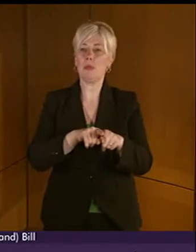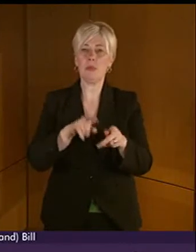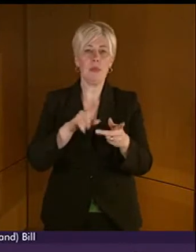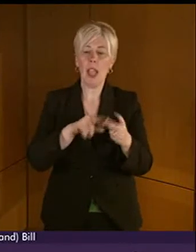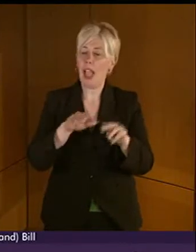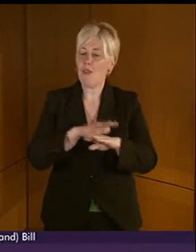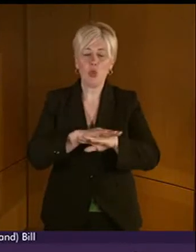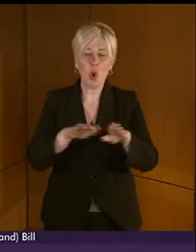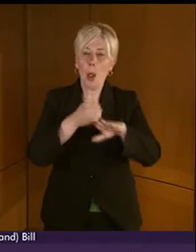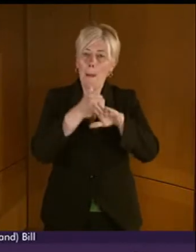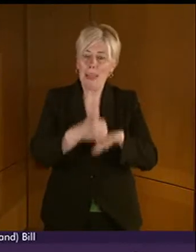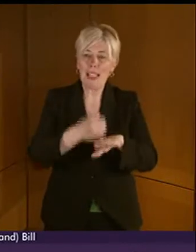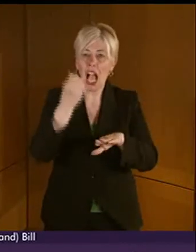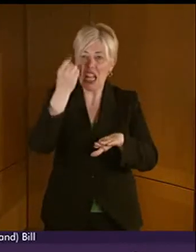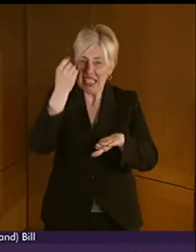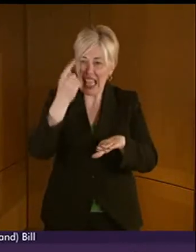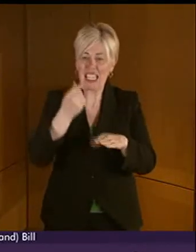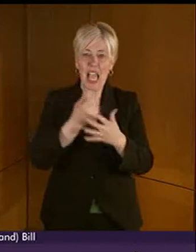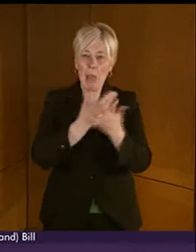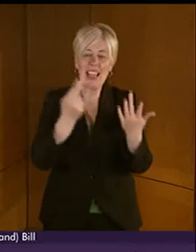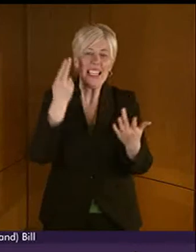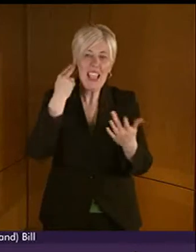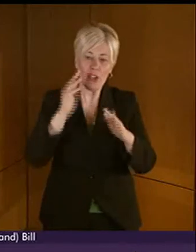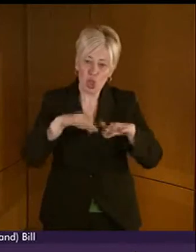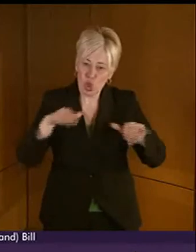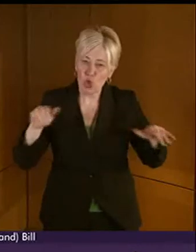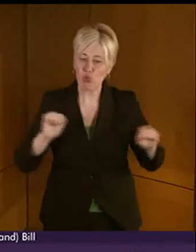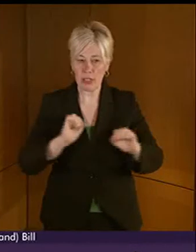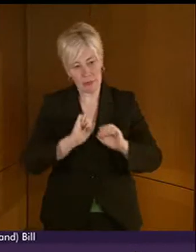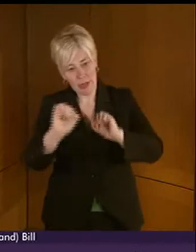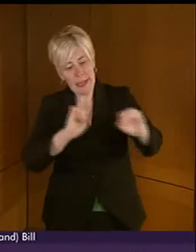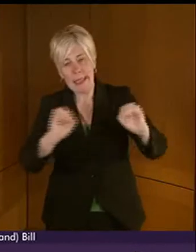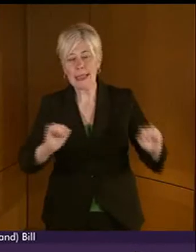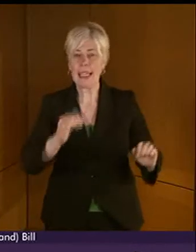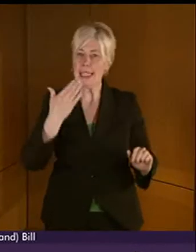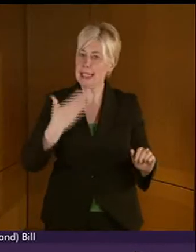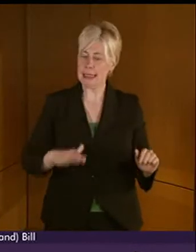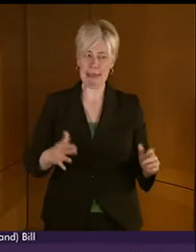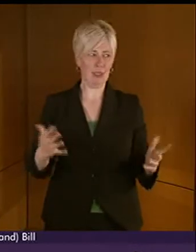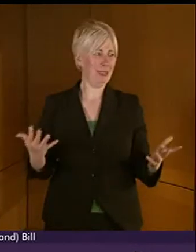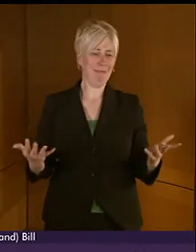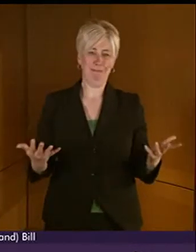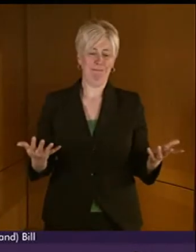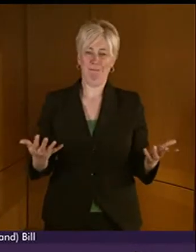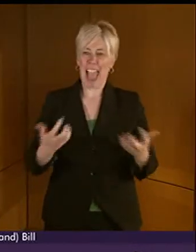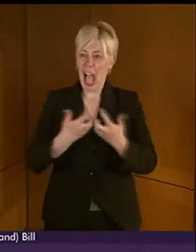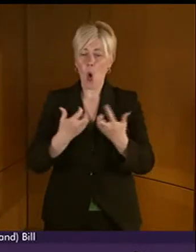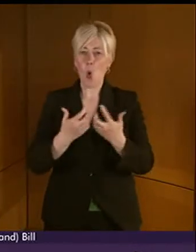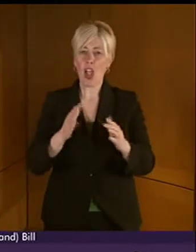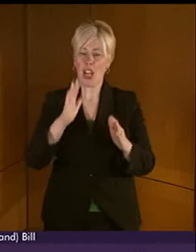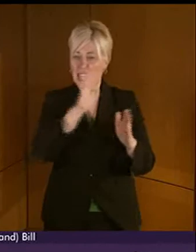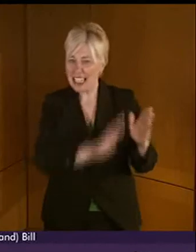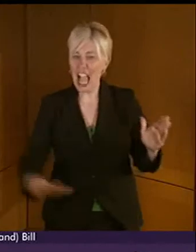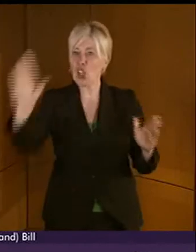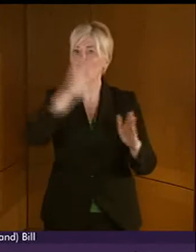understanding of the numbers of deaf children and their needs, it's difficult for national and local